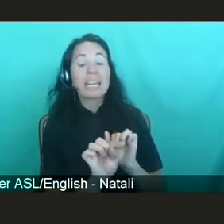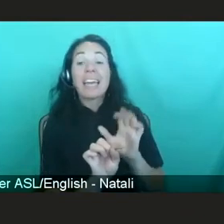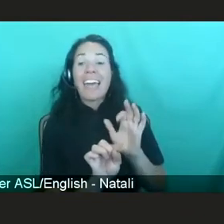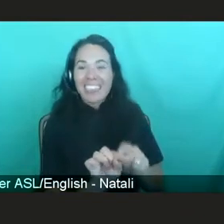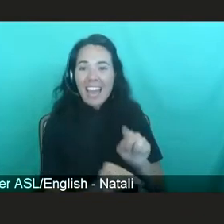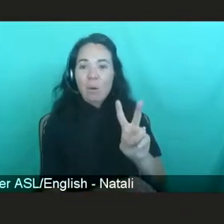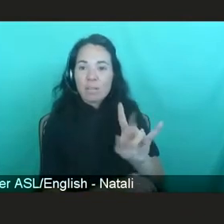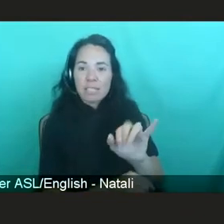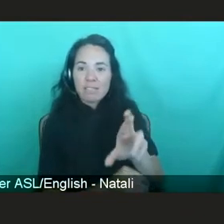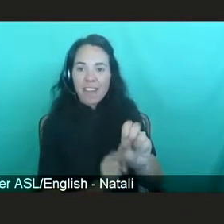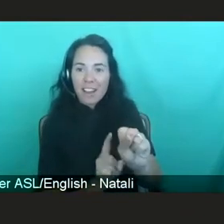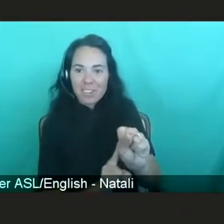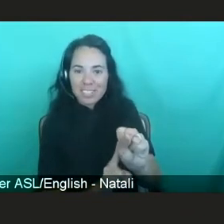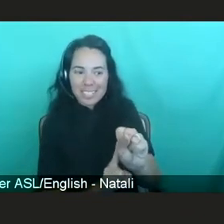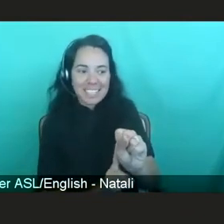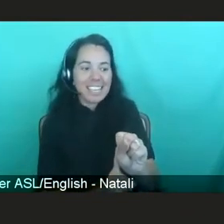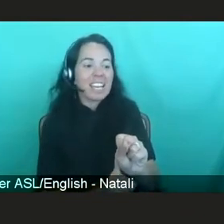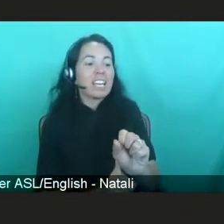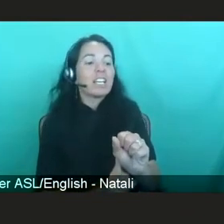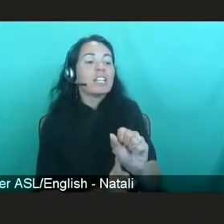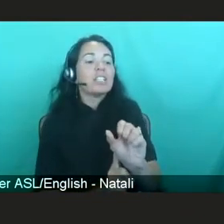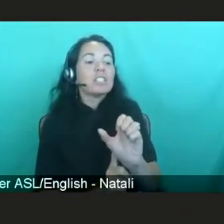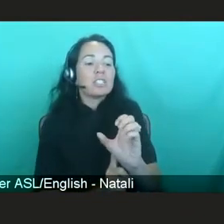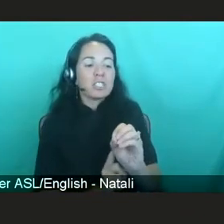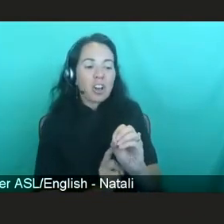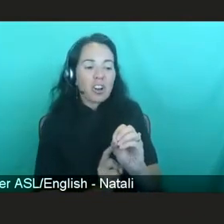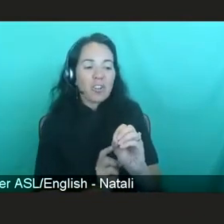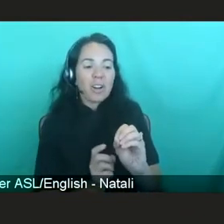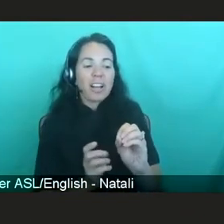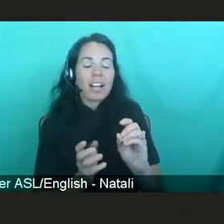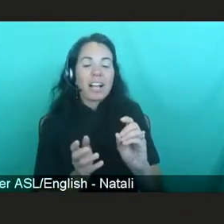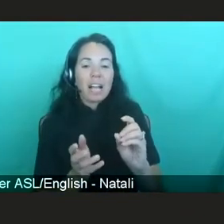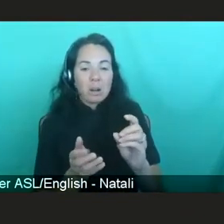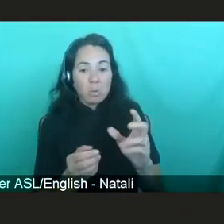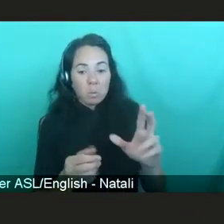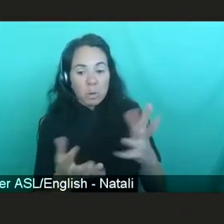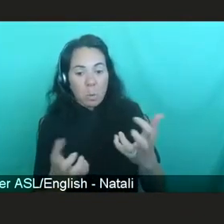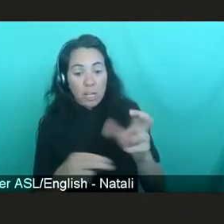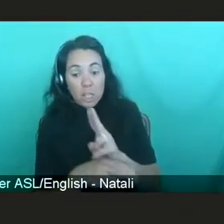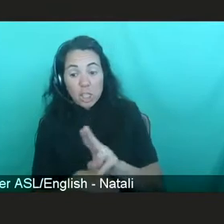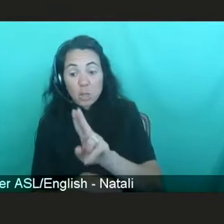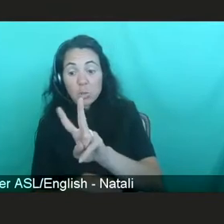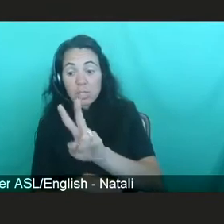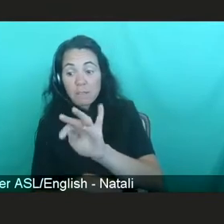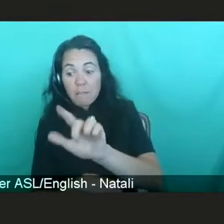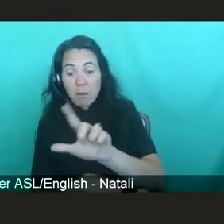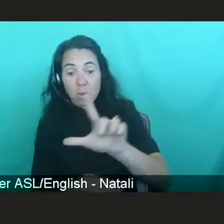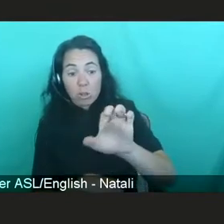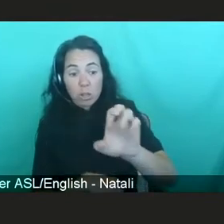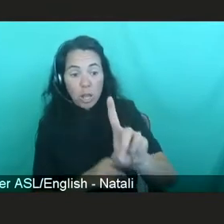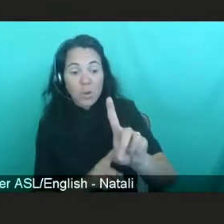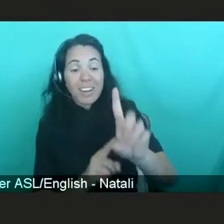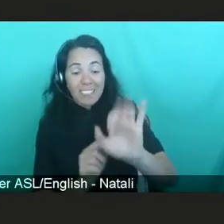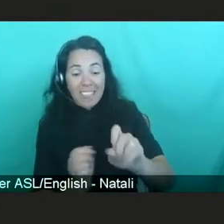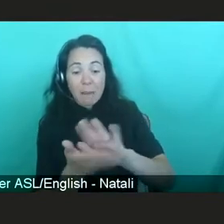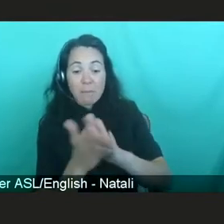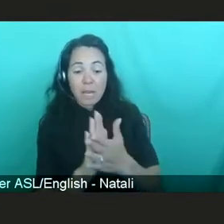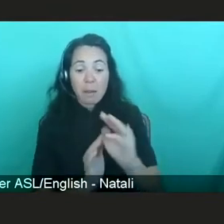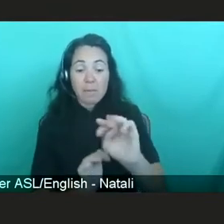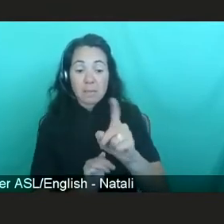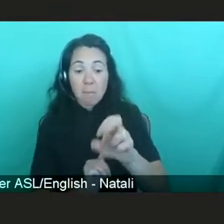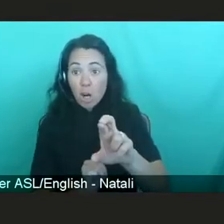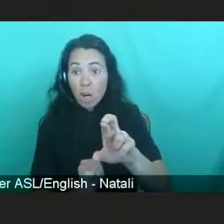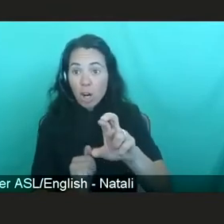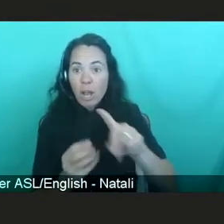It was sort of, you know, sort of, you know, let's use the viral load as a marker of, you know, adding another drug, adding another drug and